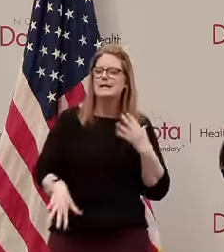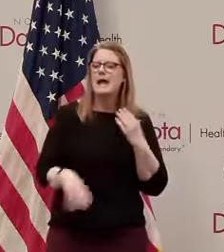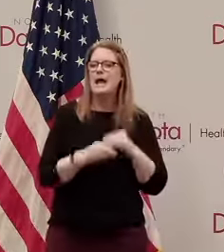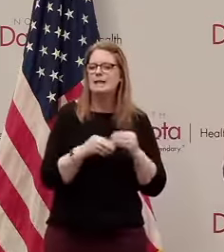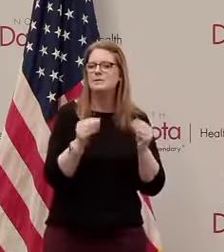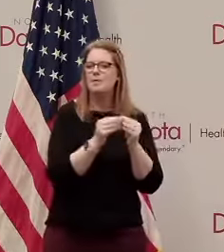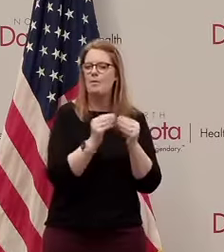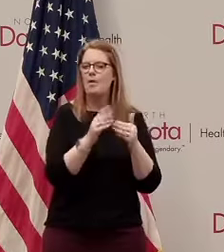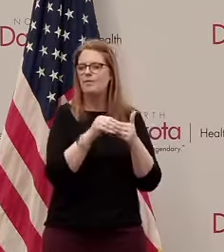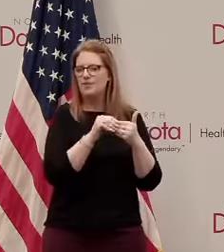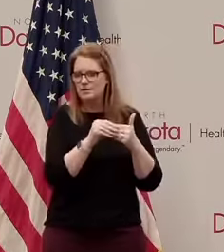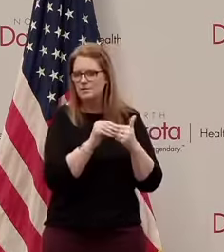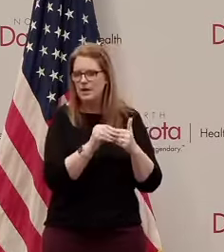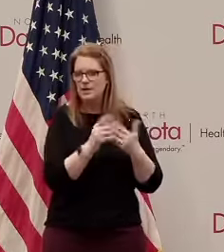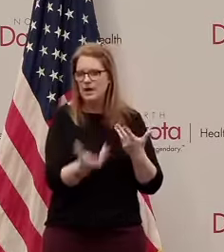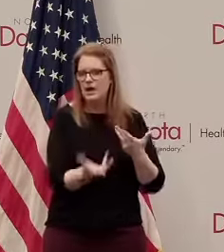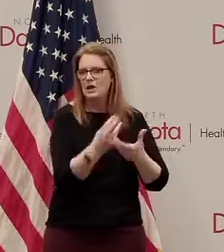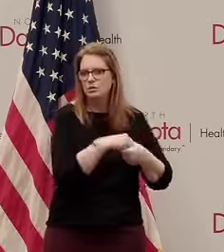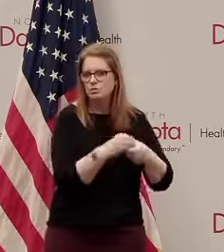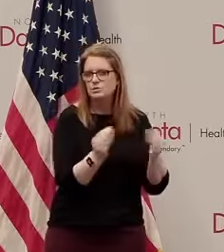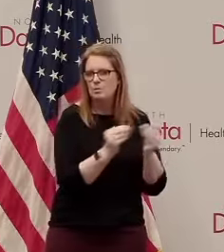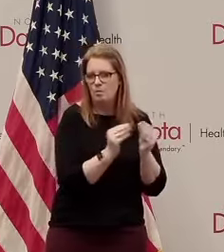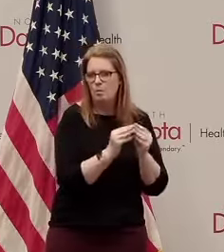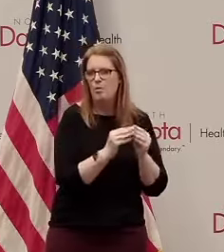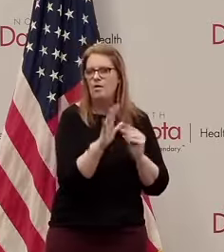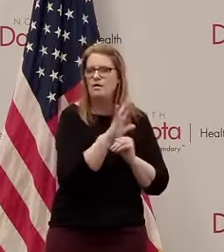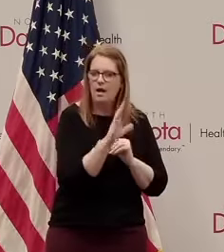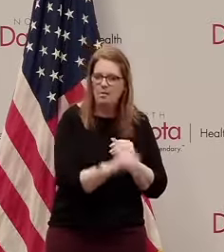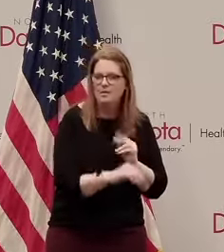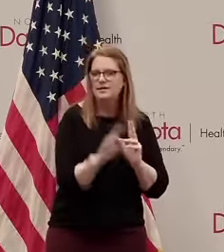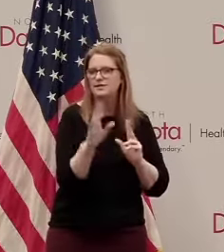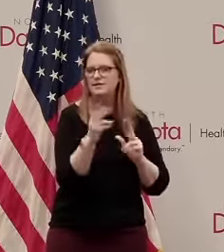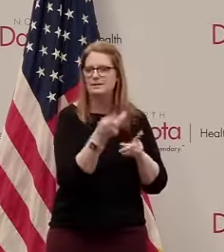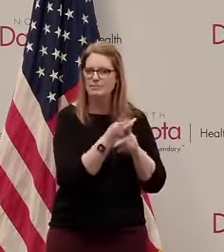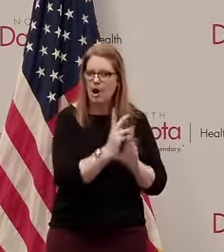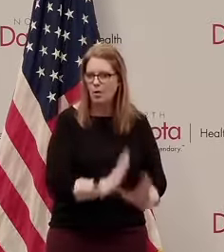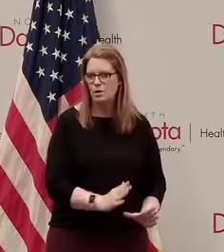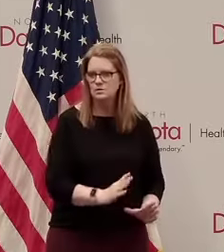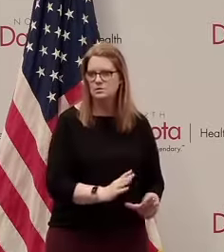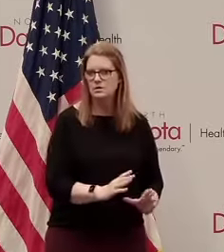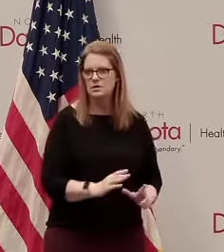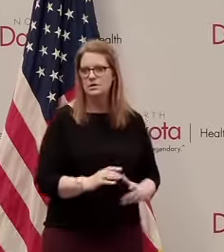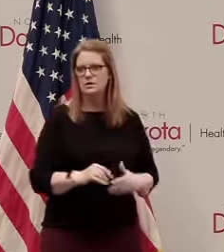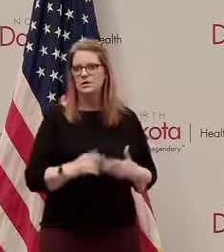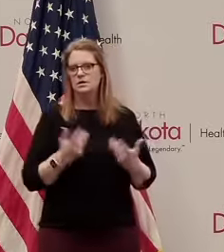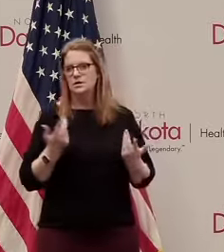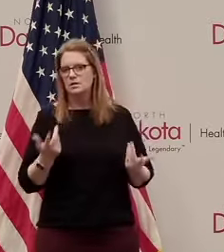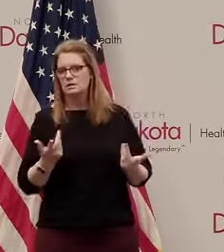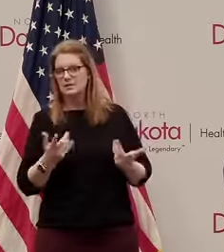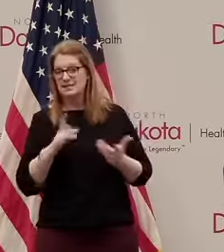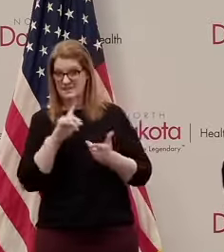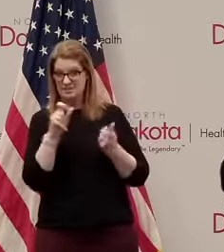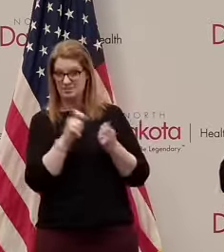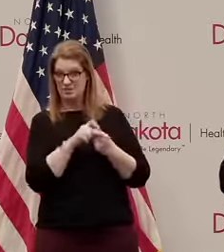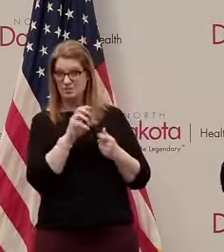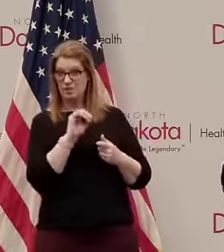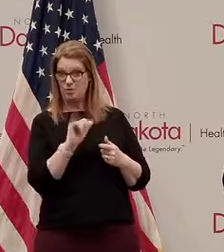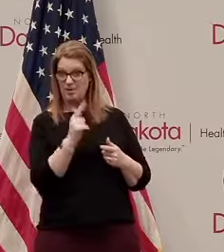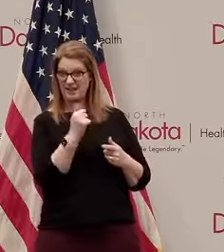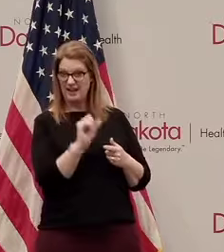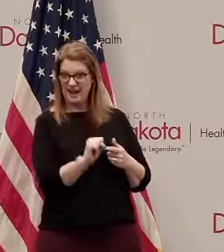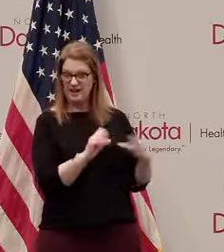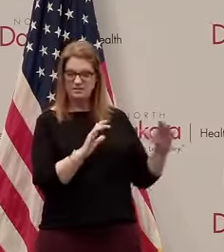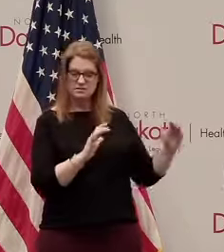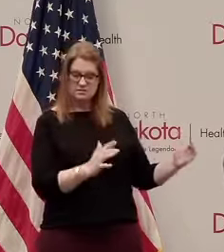lot more a lot more borrowers and i don't want to say it was custom designed for um the oil and gas industry